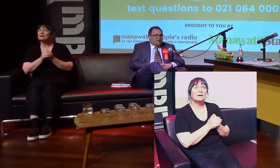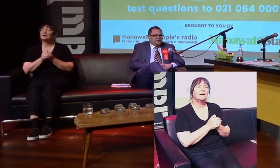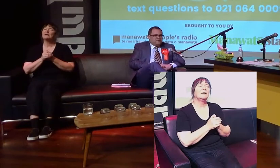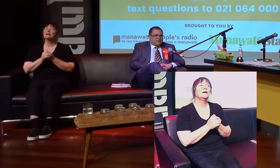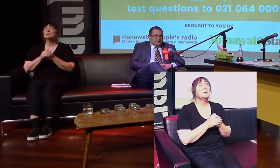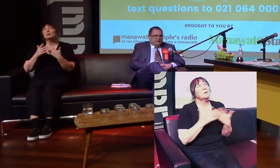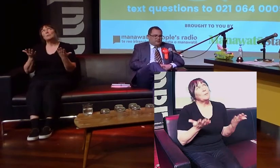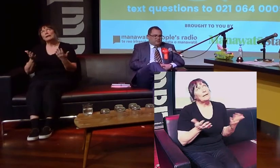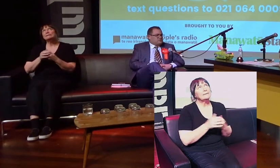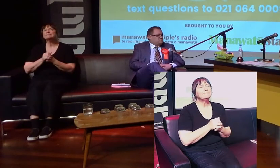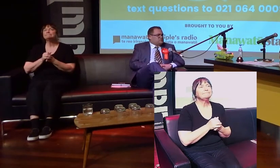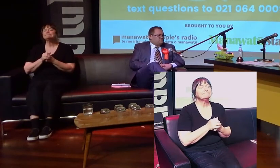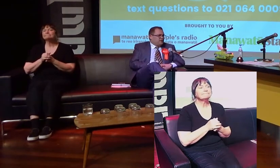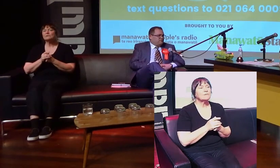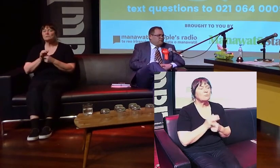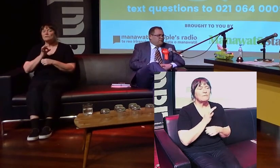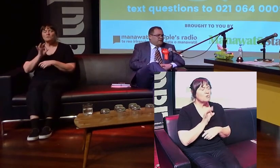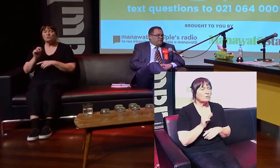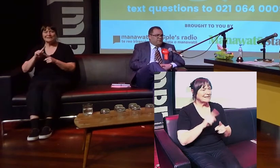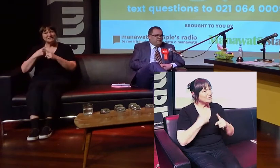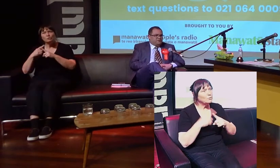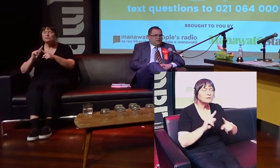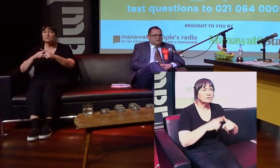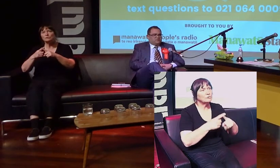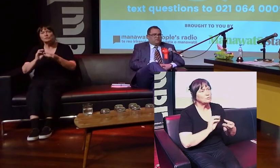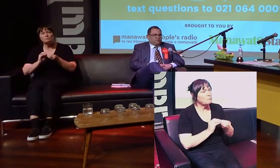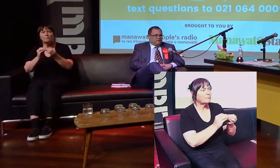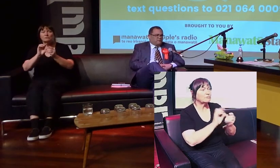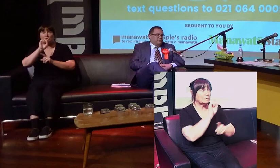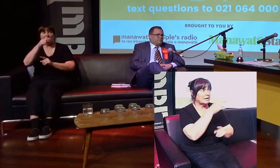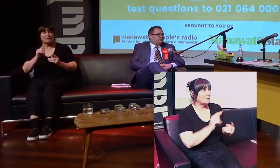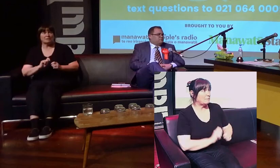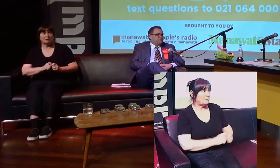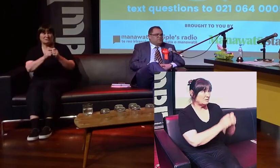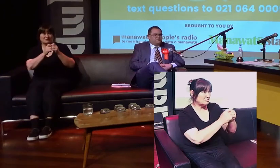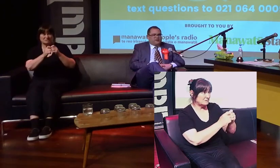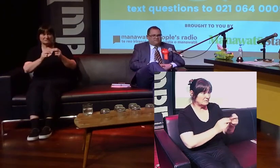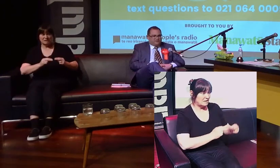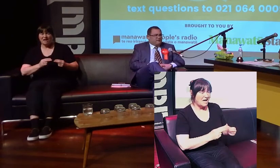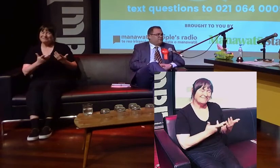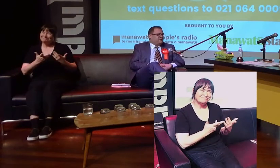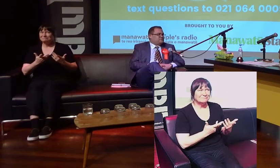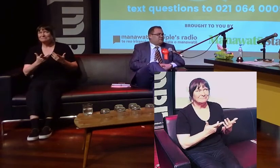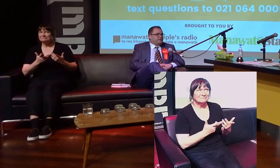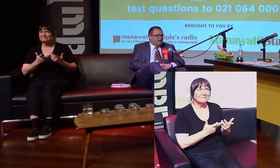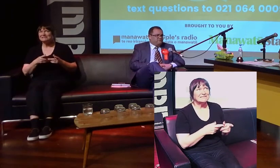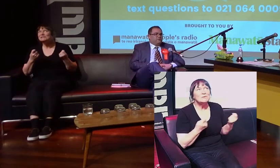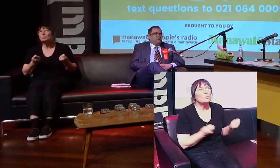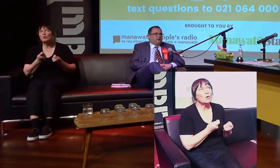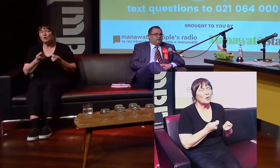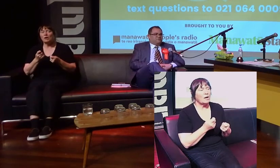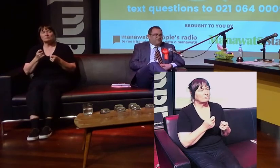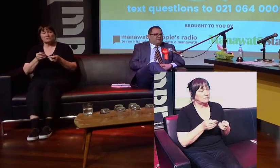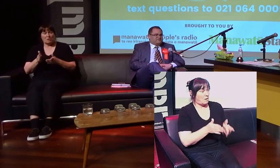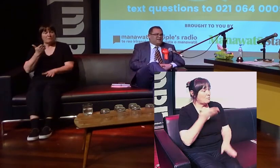we haven't made any excuses around KiwiBuild. It's not worked out the way that we thought it would. We have had to have a reset. We have.